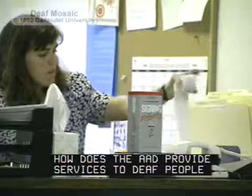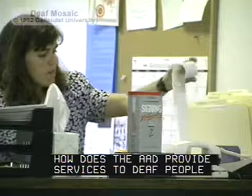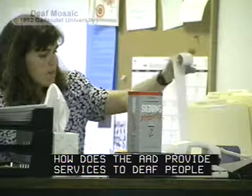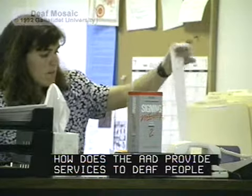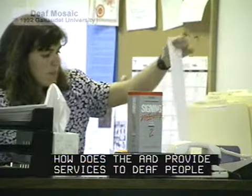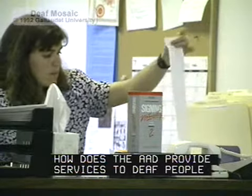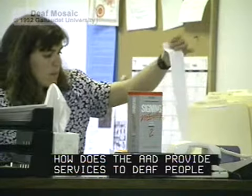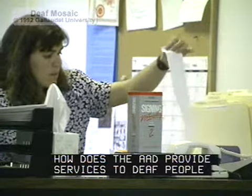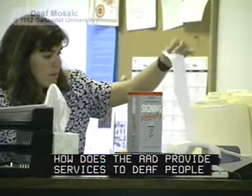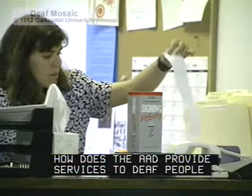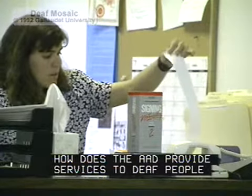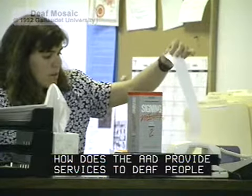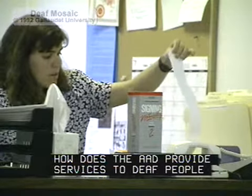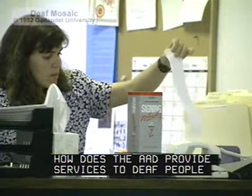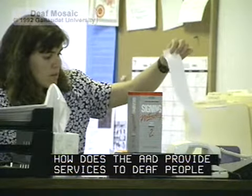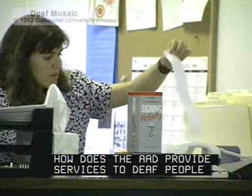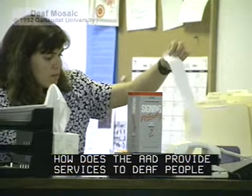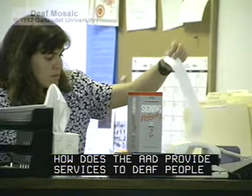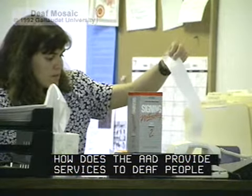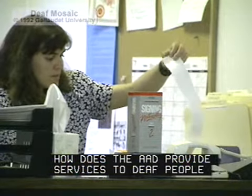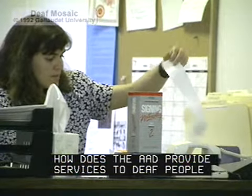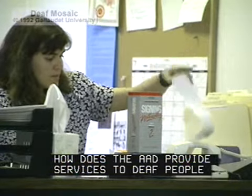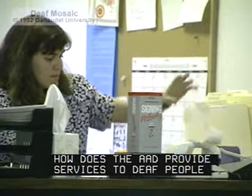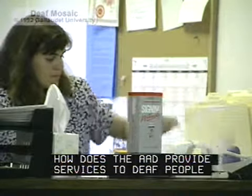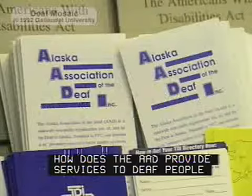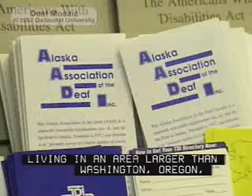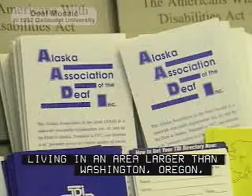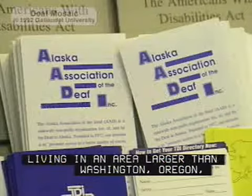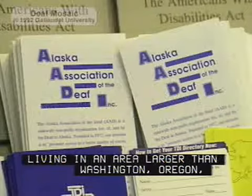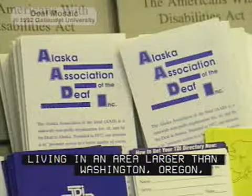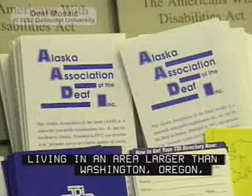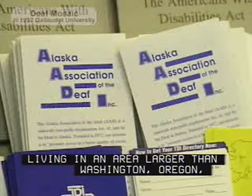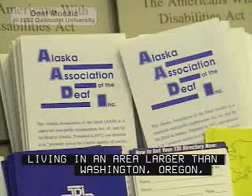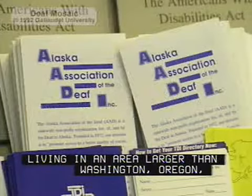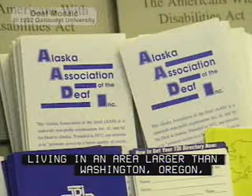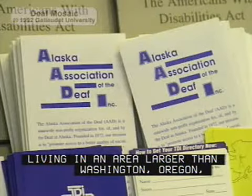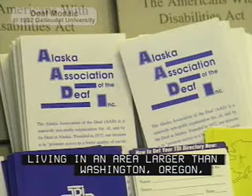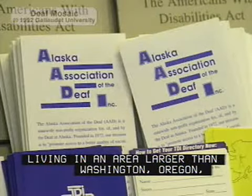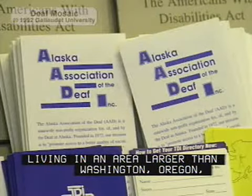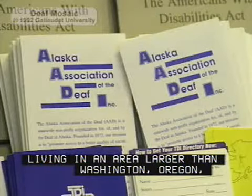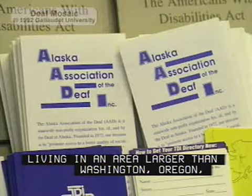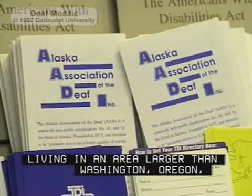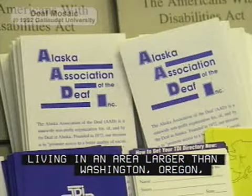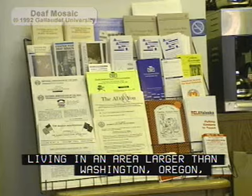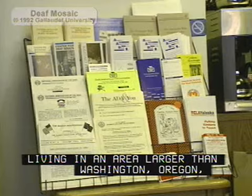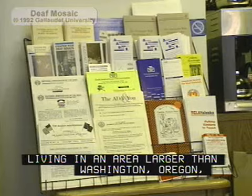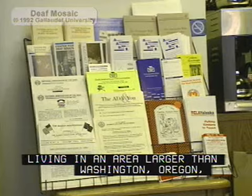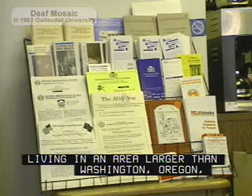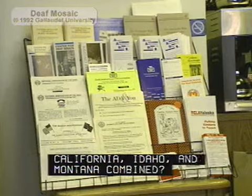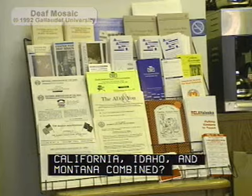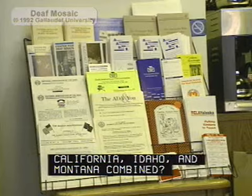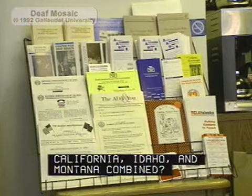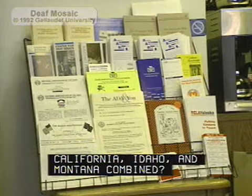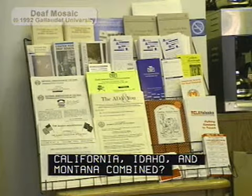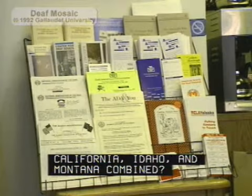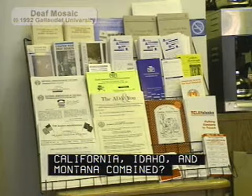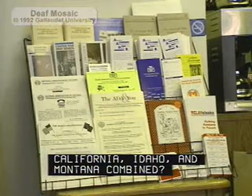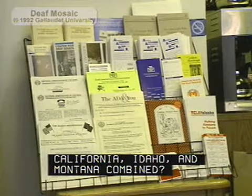How does the AAD provide services to deaf people living in an area larger than Washington, Oregon, California, Idaho,